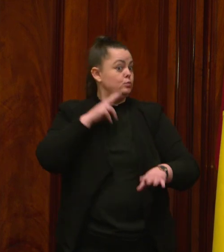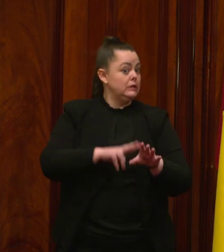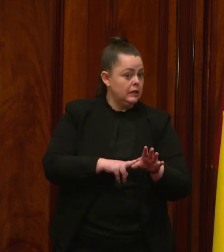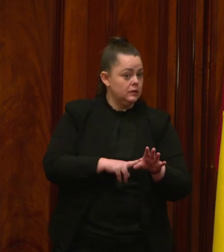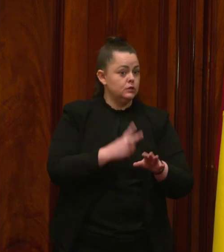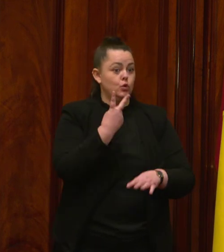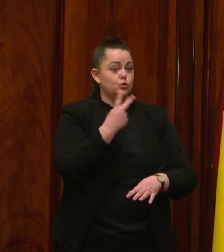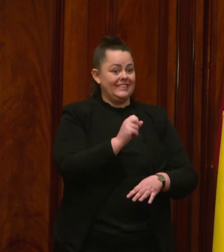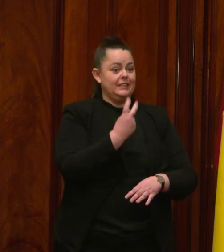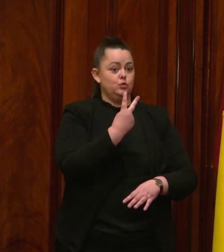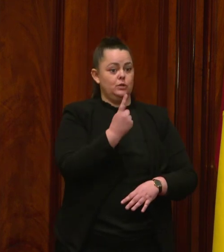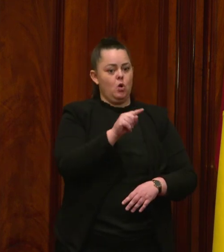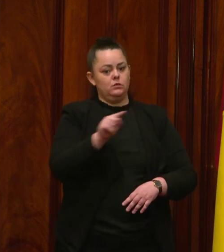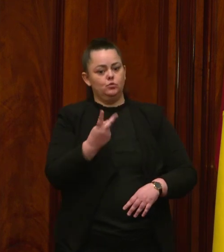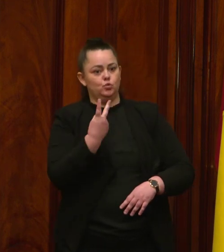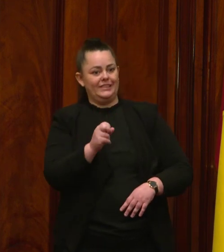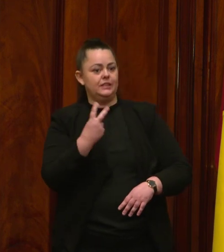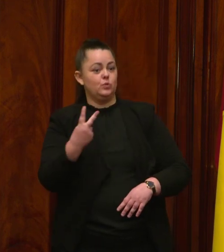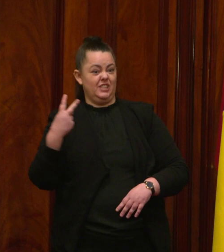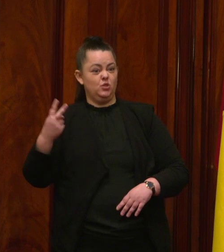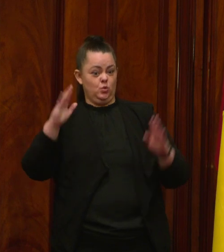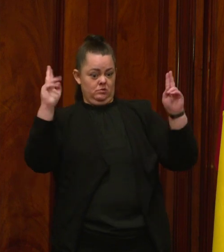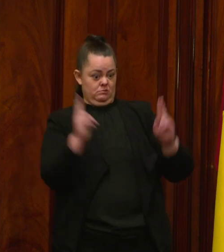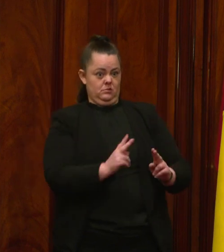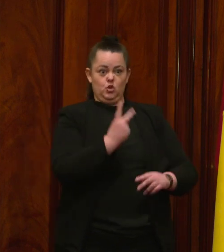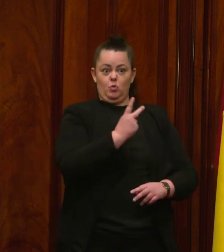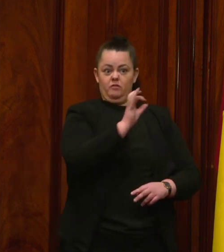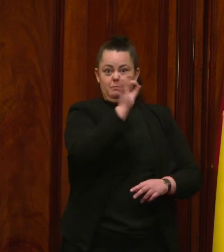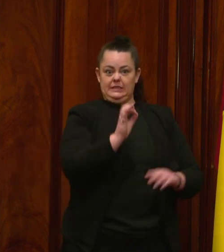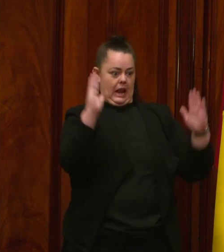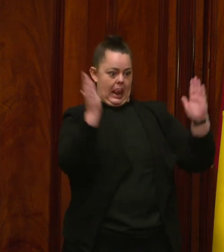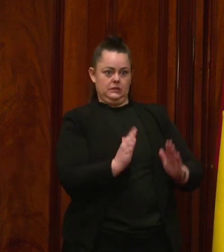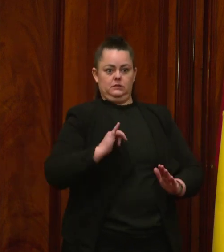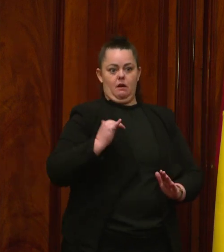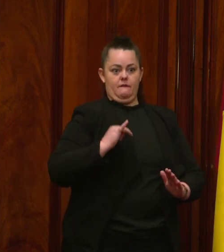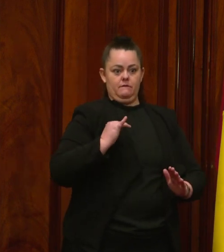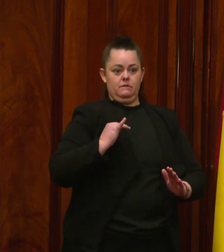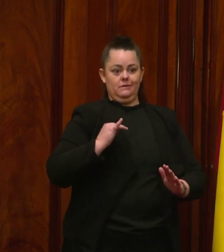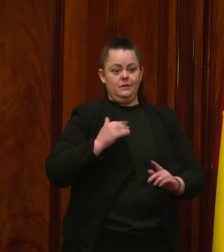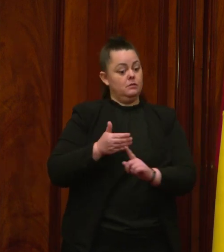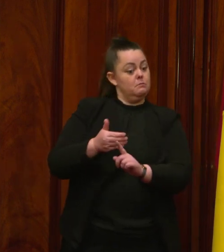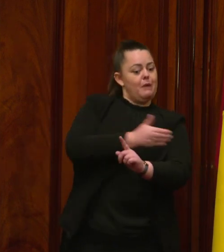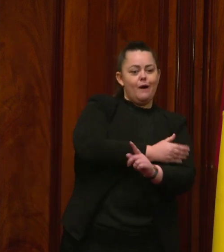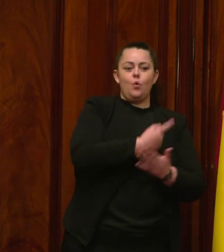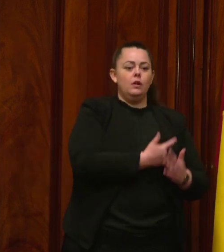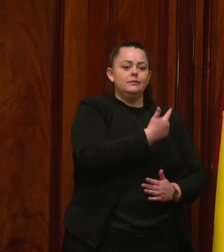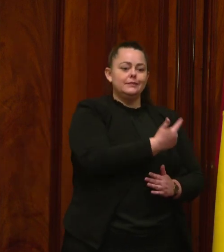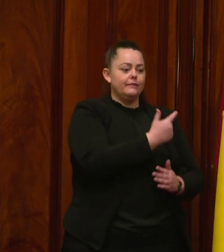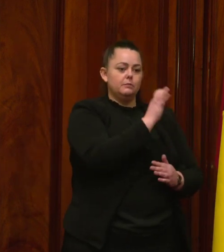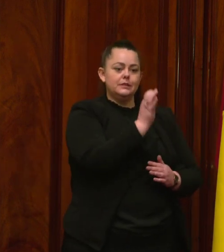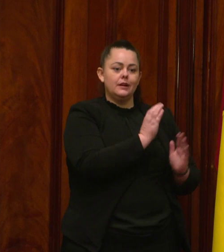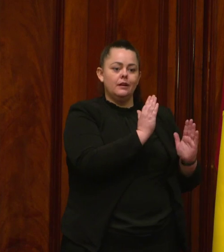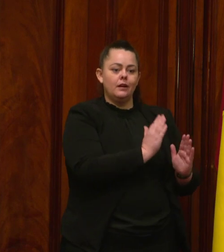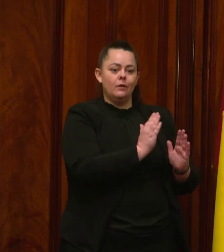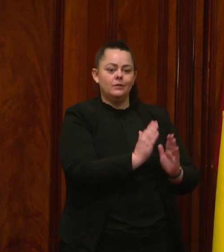2021 and 2022, compared to about 7% each year in the preceding three years. A post